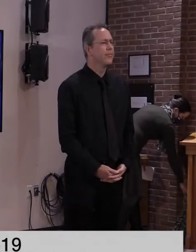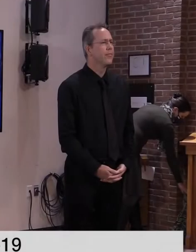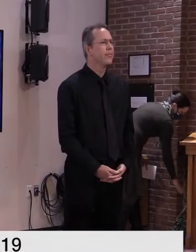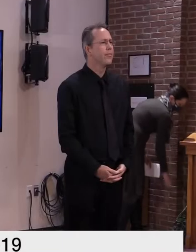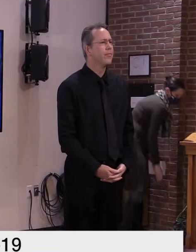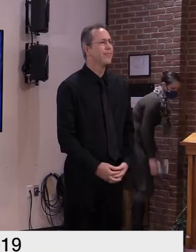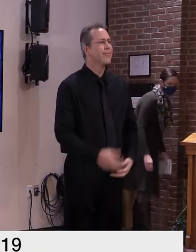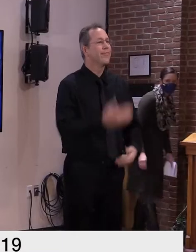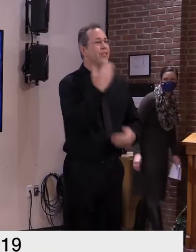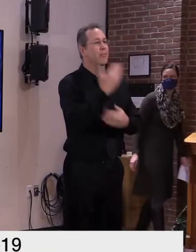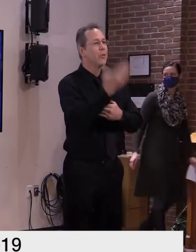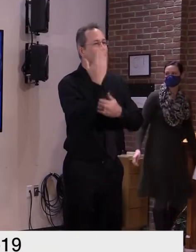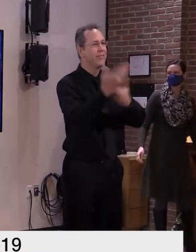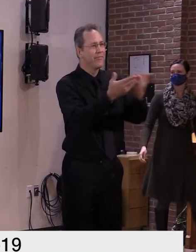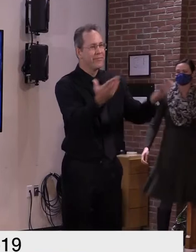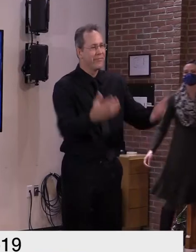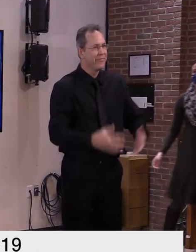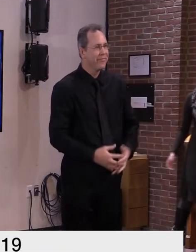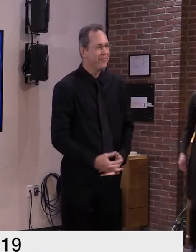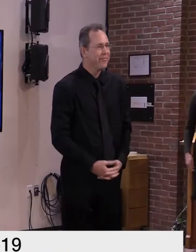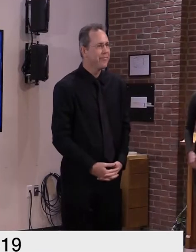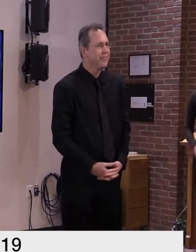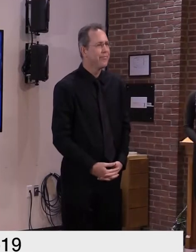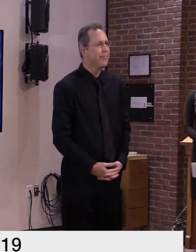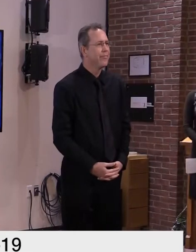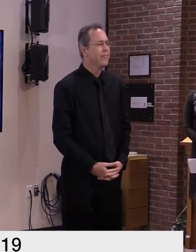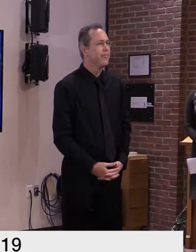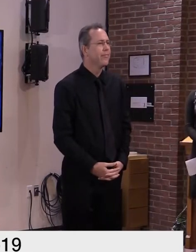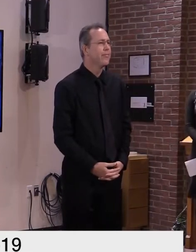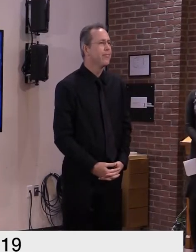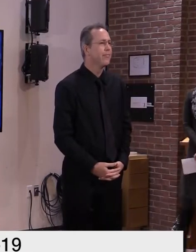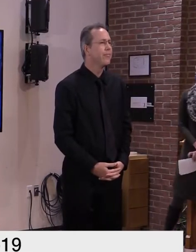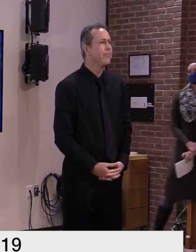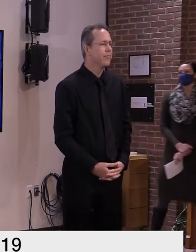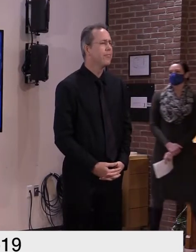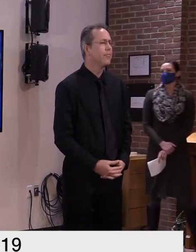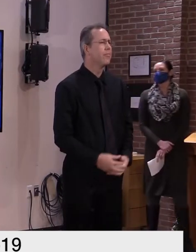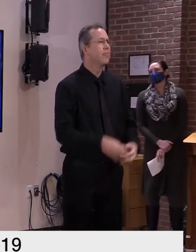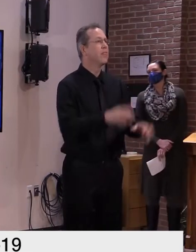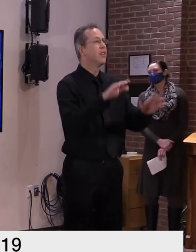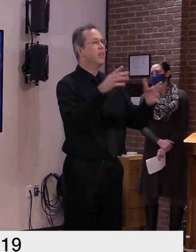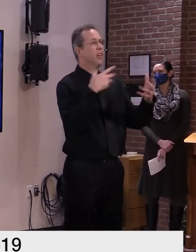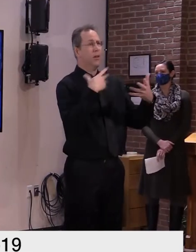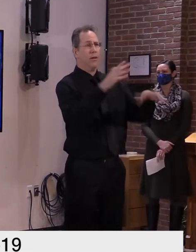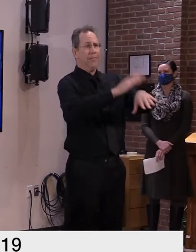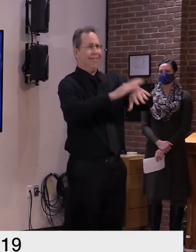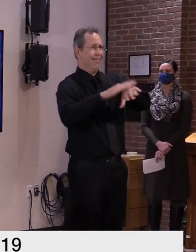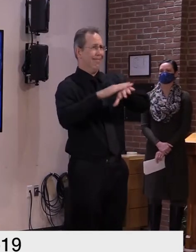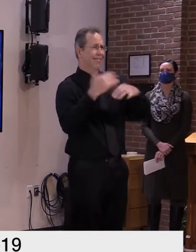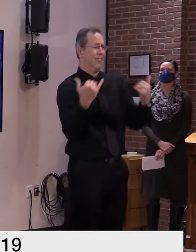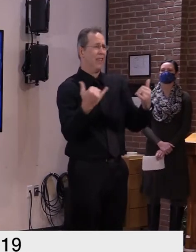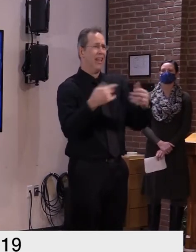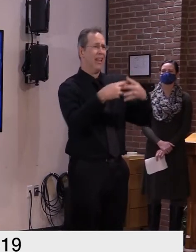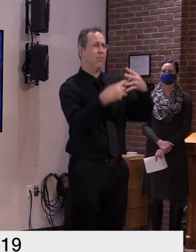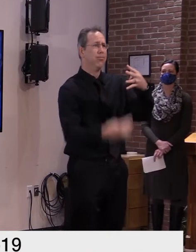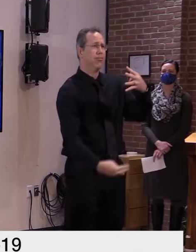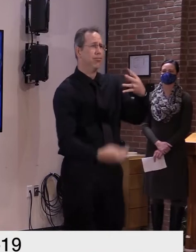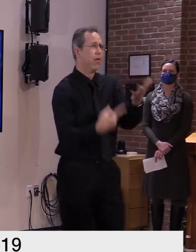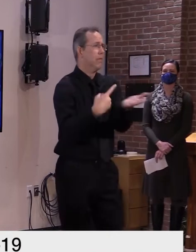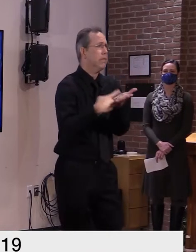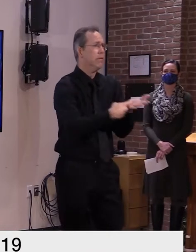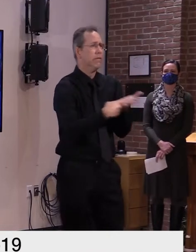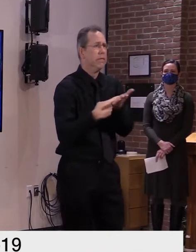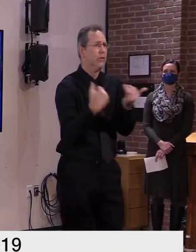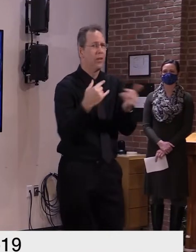good morning everyone we have a lot to go over this morning and then my team will go into more detail